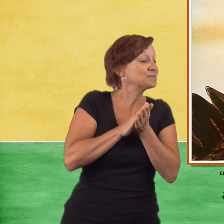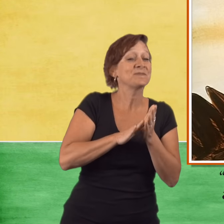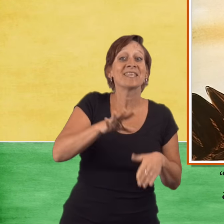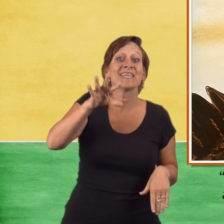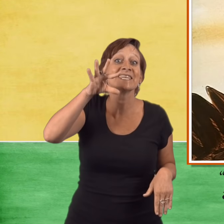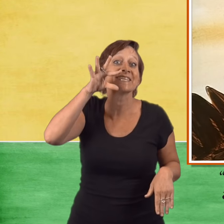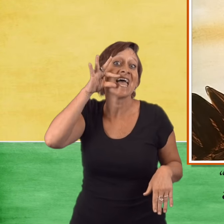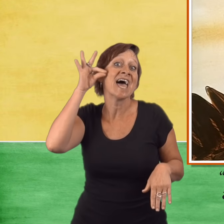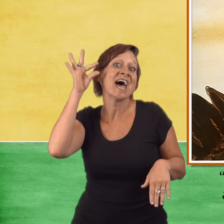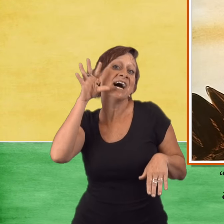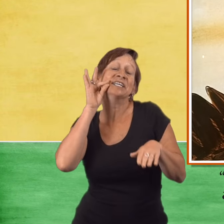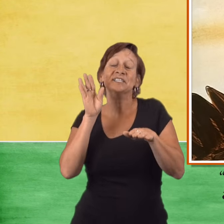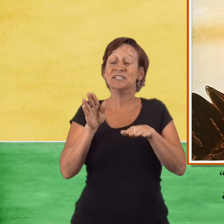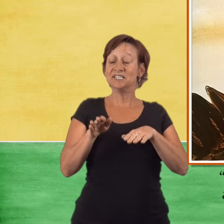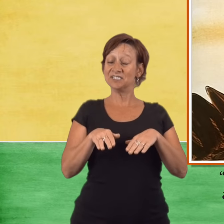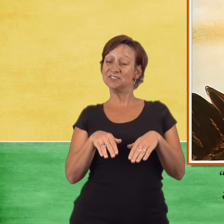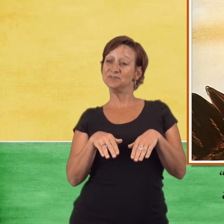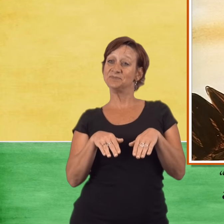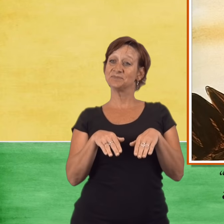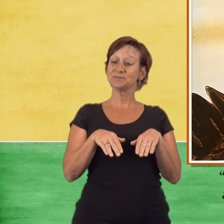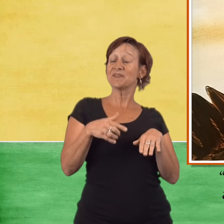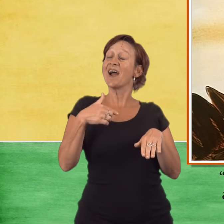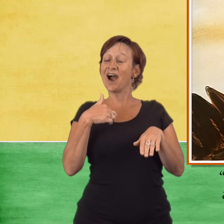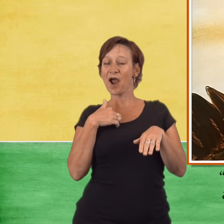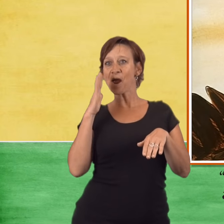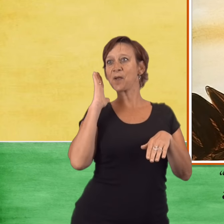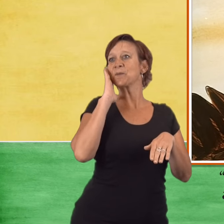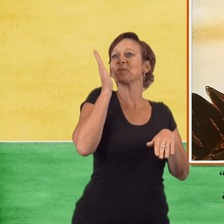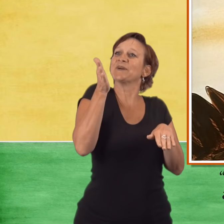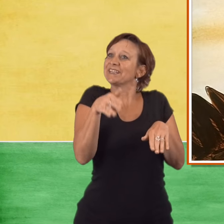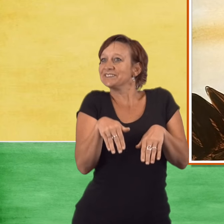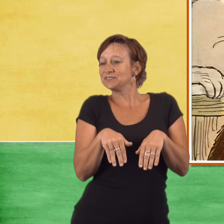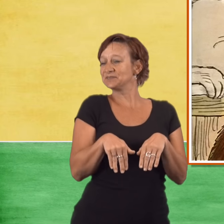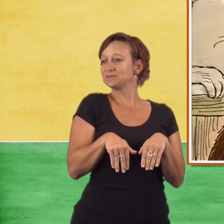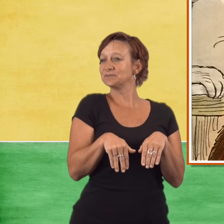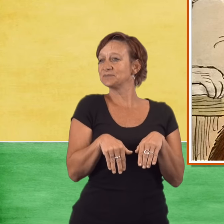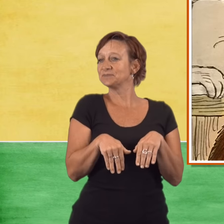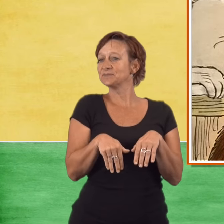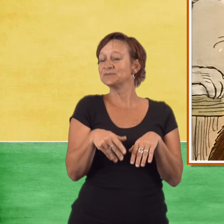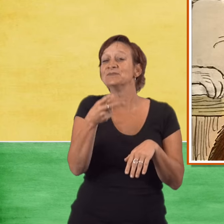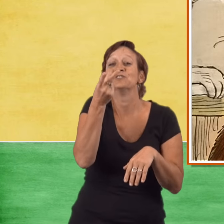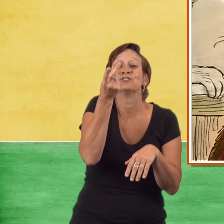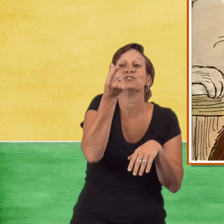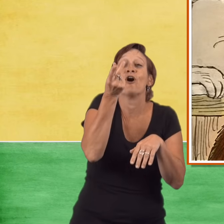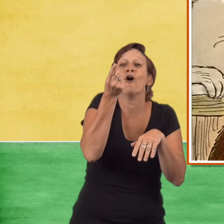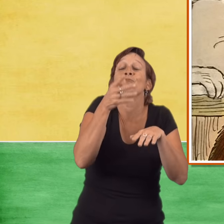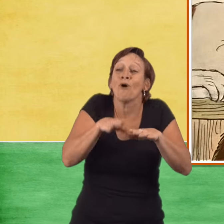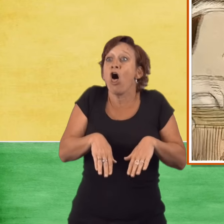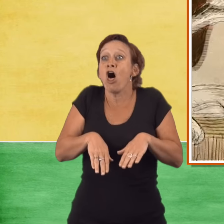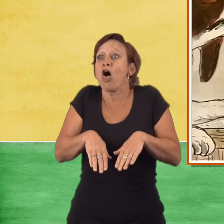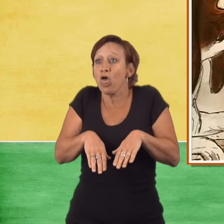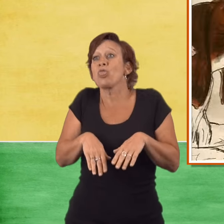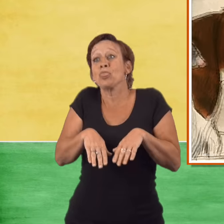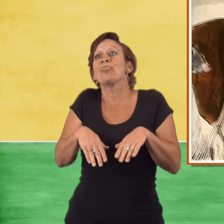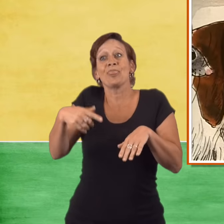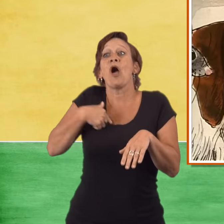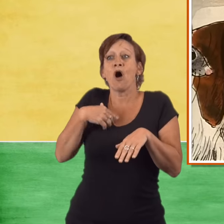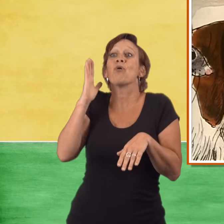this cake, asked the little red hen. I will, cried the cat. I